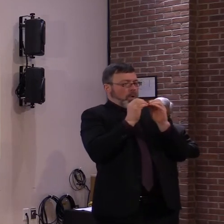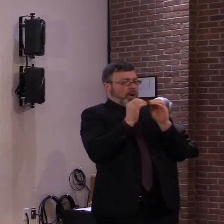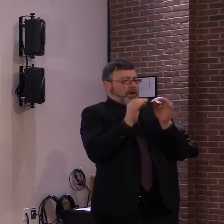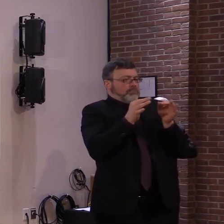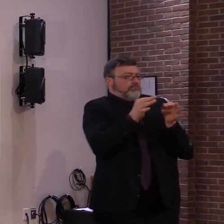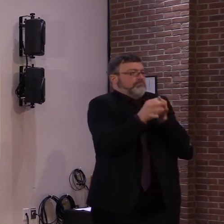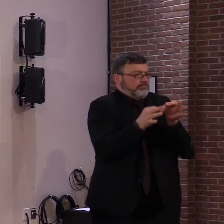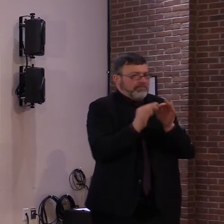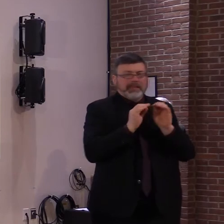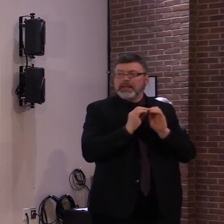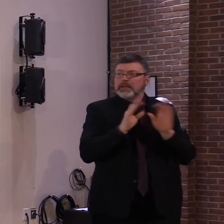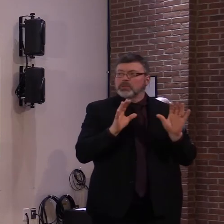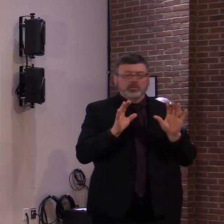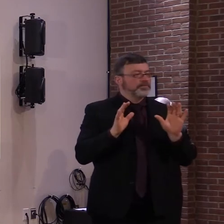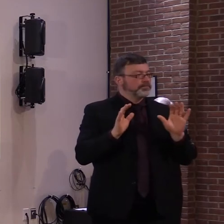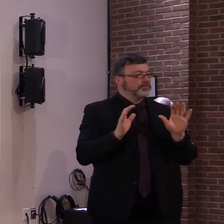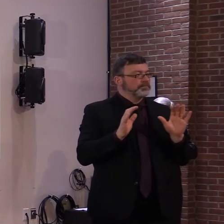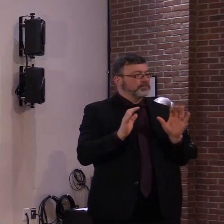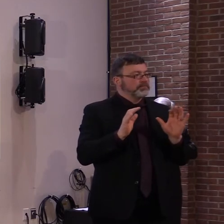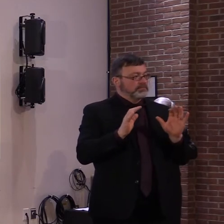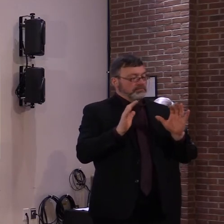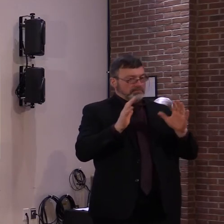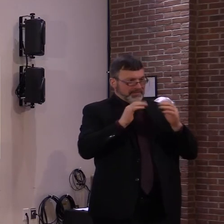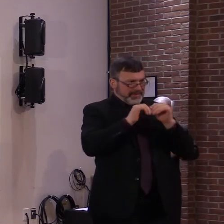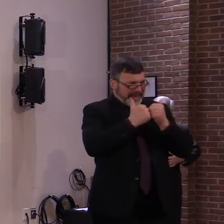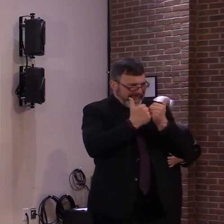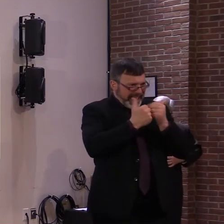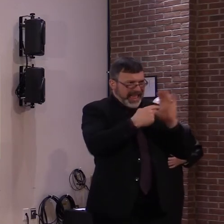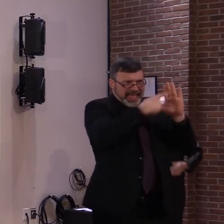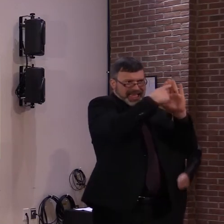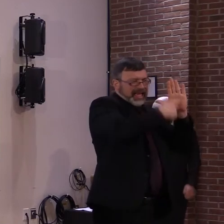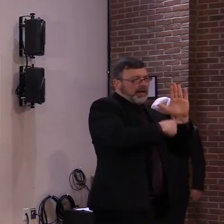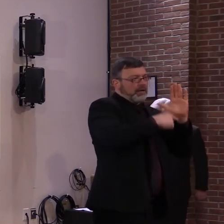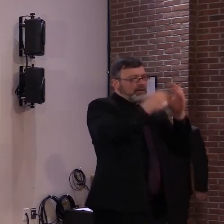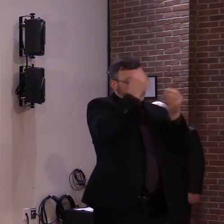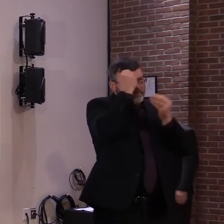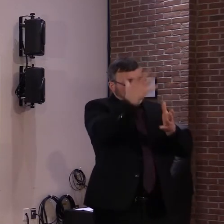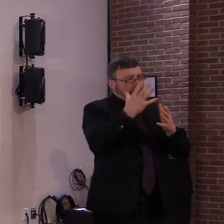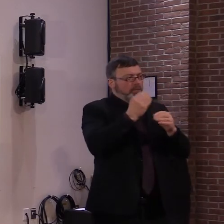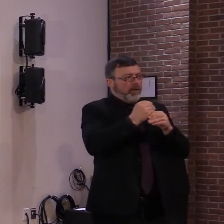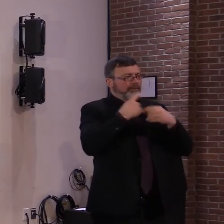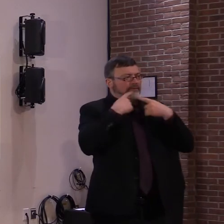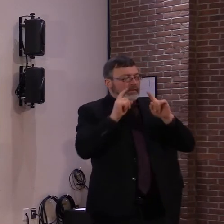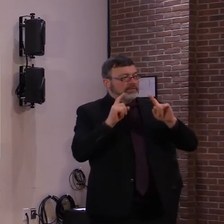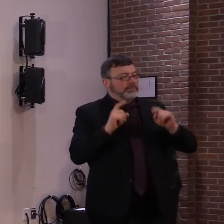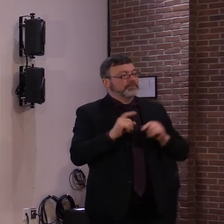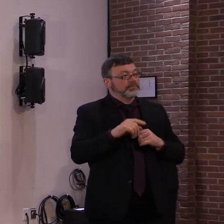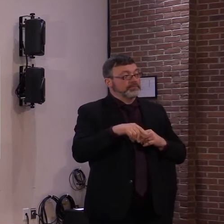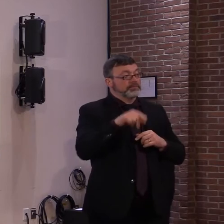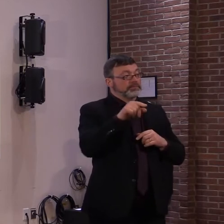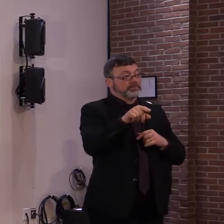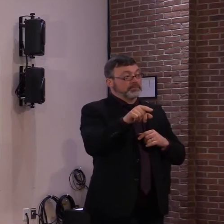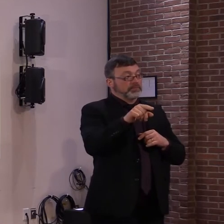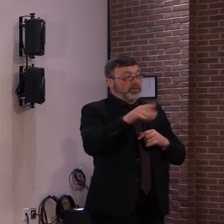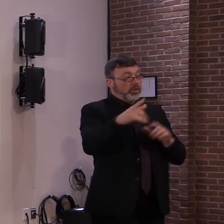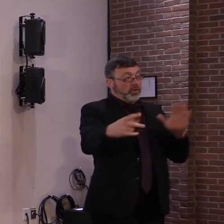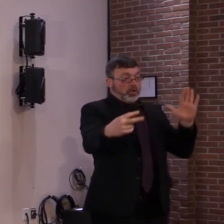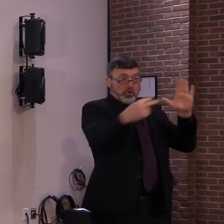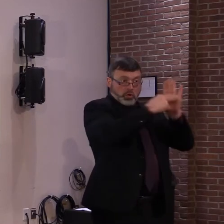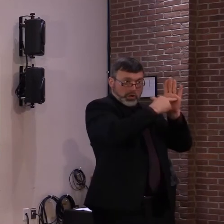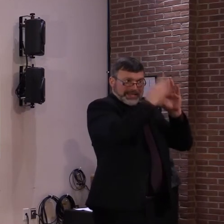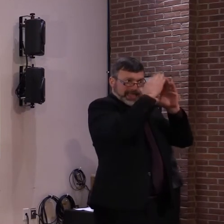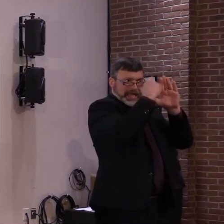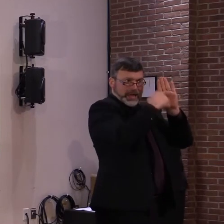possible and how to make it effective. But the point I really want to make is what you said about looking at zero and